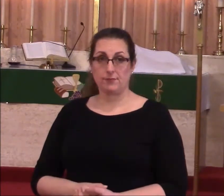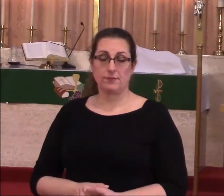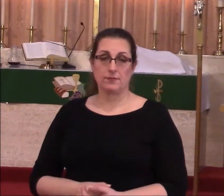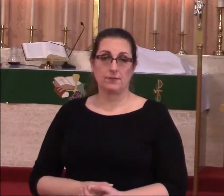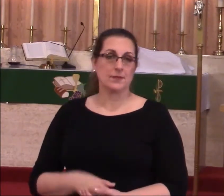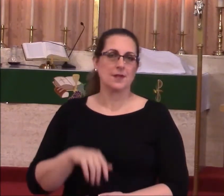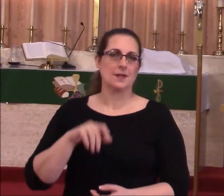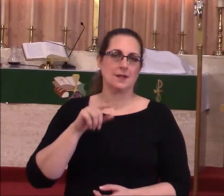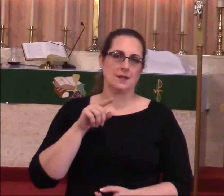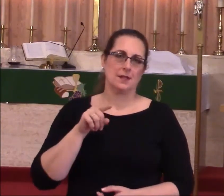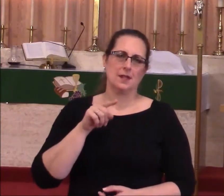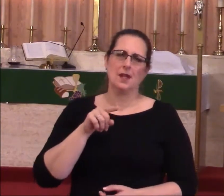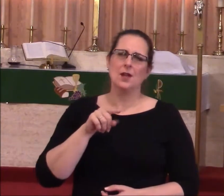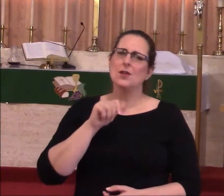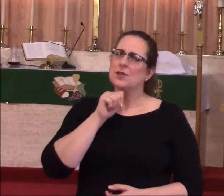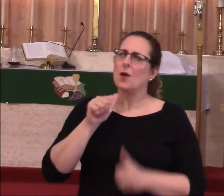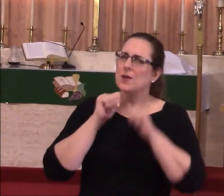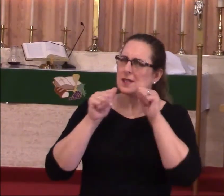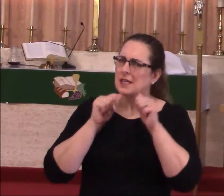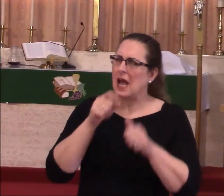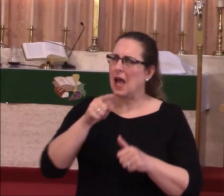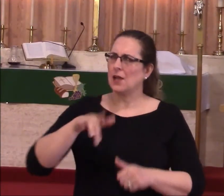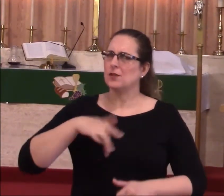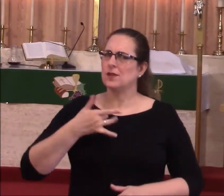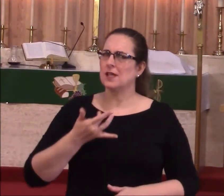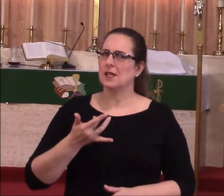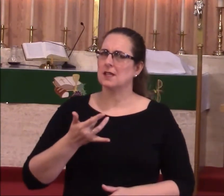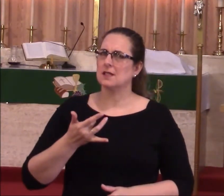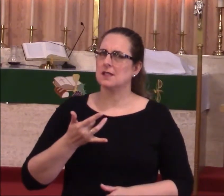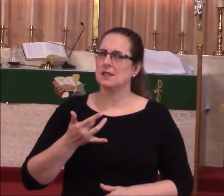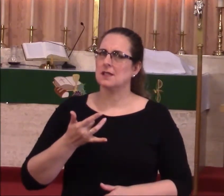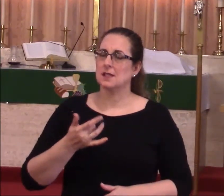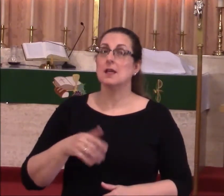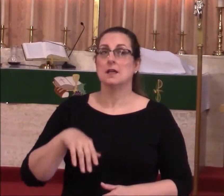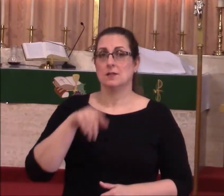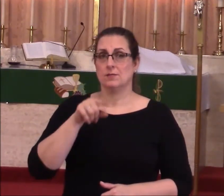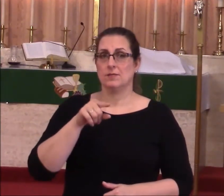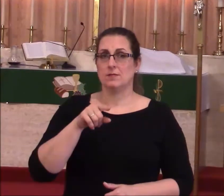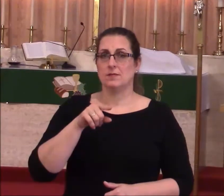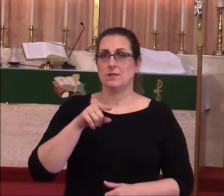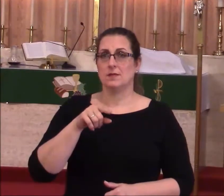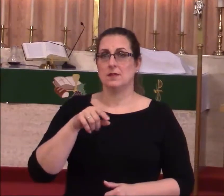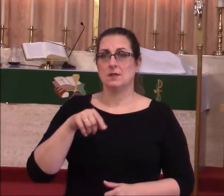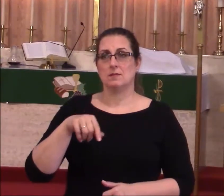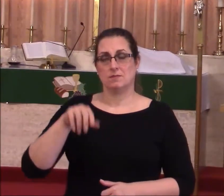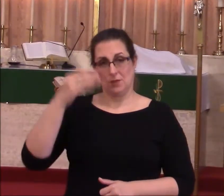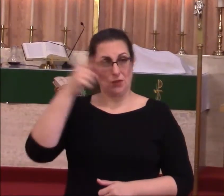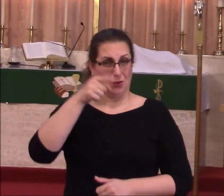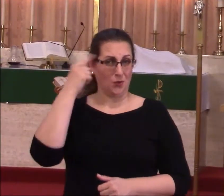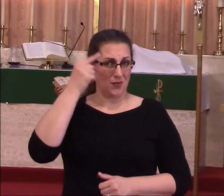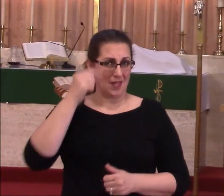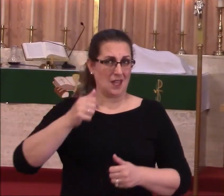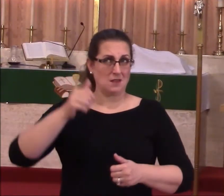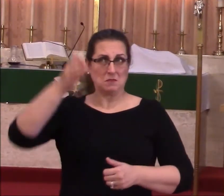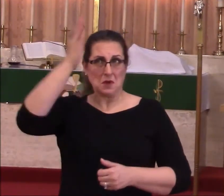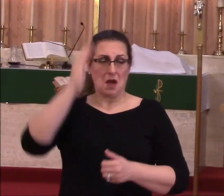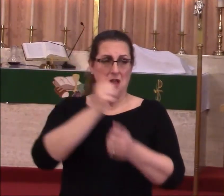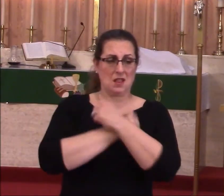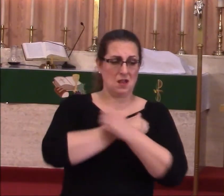Don't deny that you feel this way with God. Don't deny that you think God loves others more than he loves you.